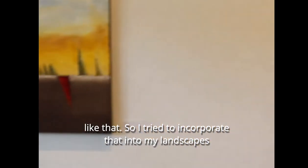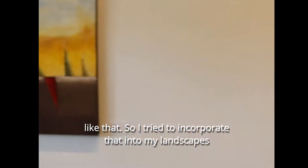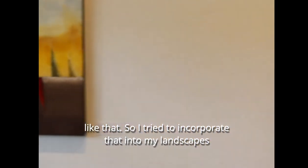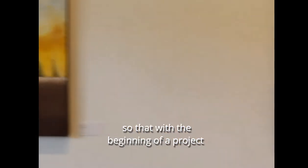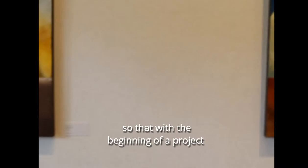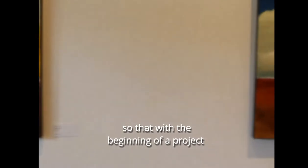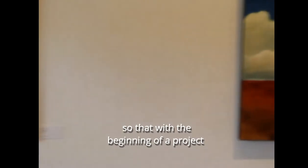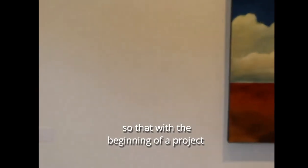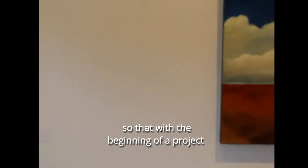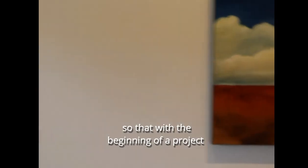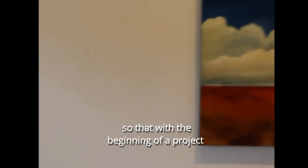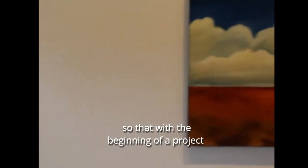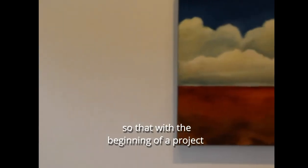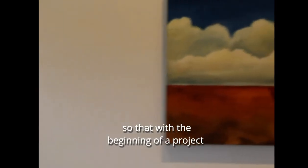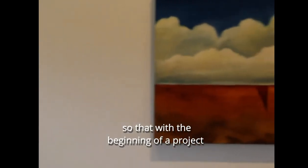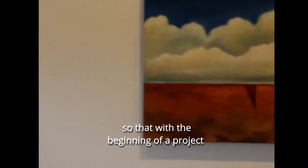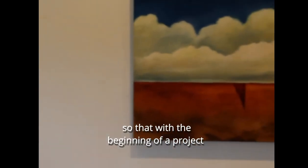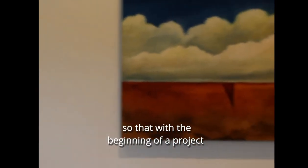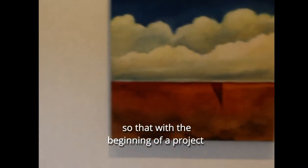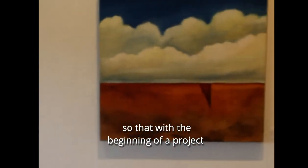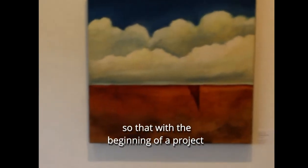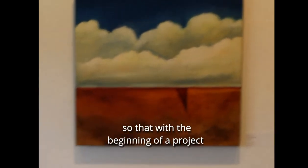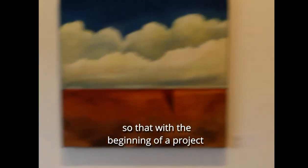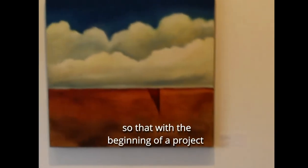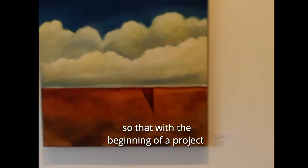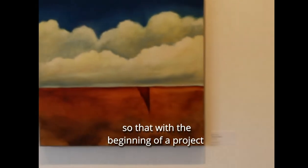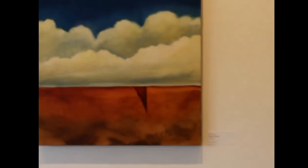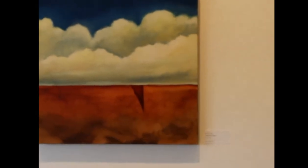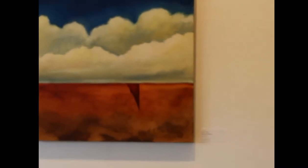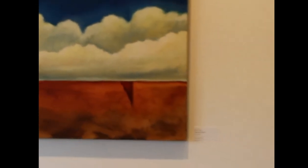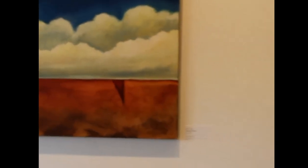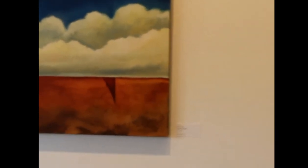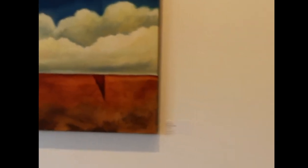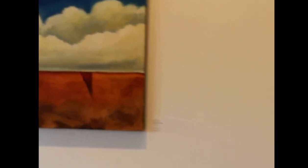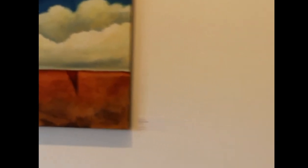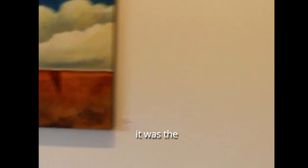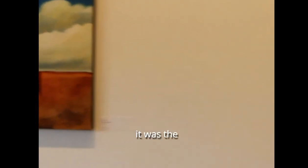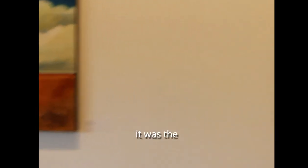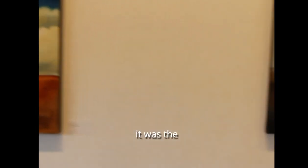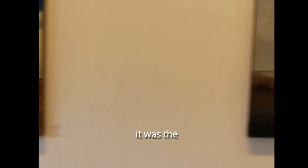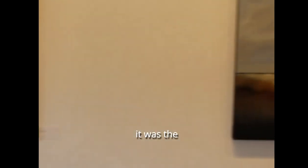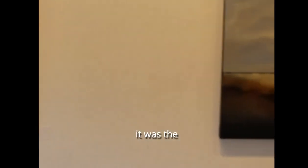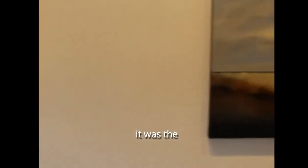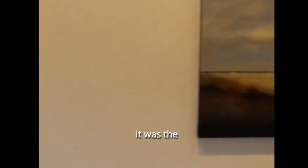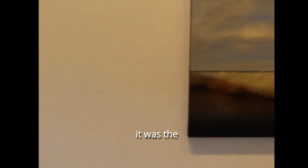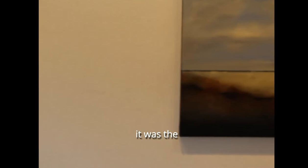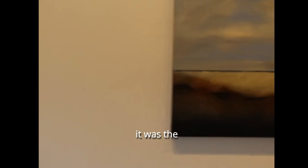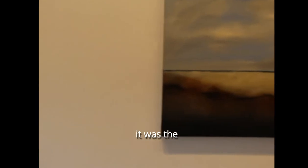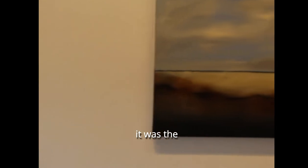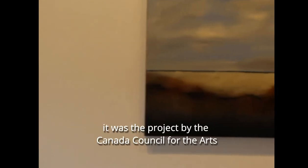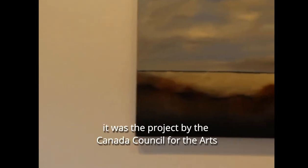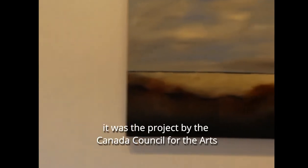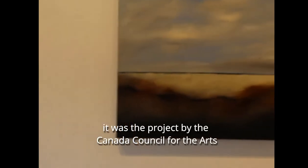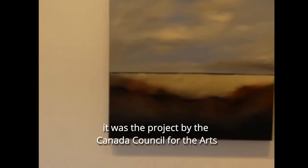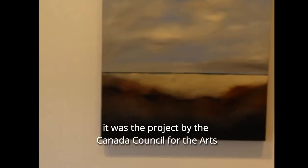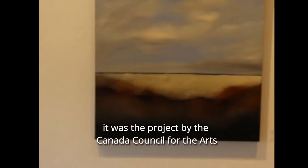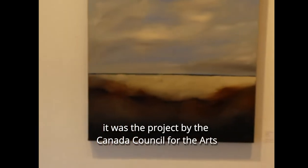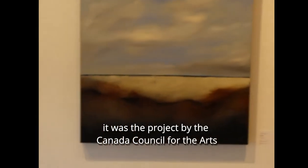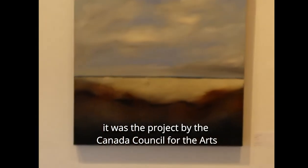landscape. So that was the beginning of a project. Um, it was, um, it was supported by